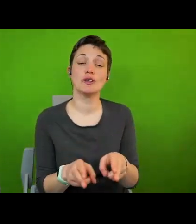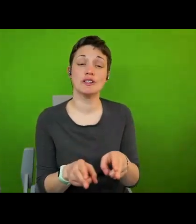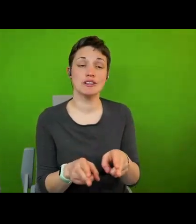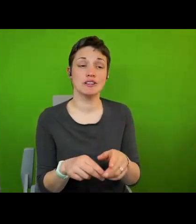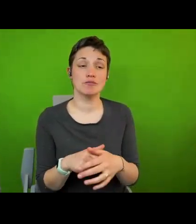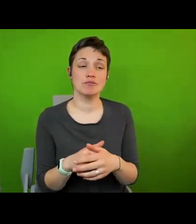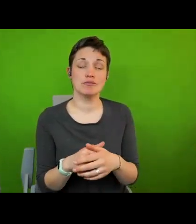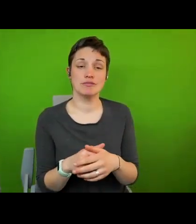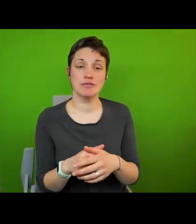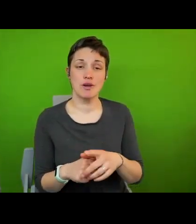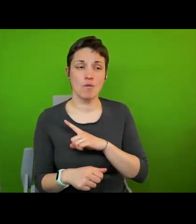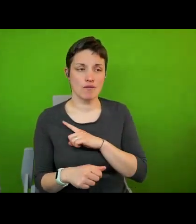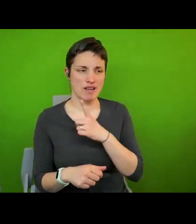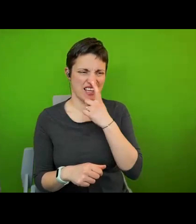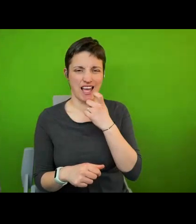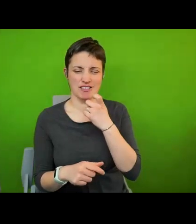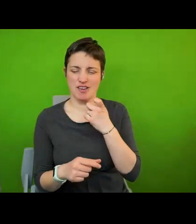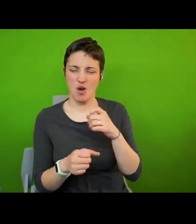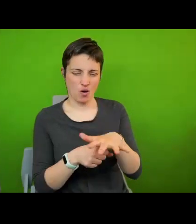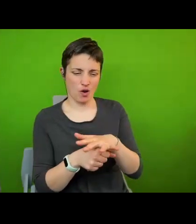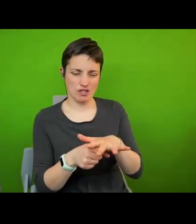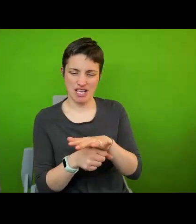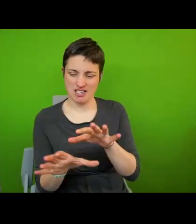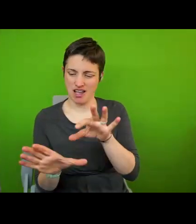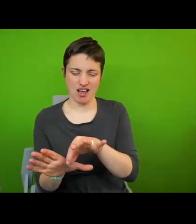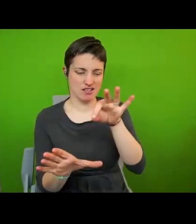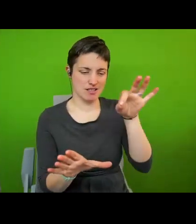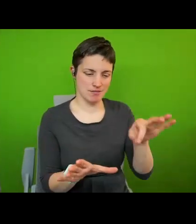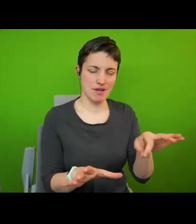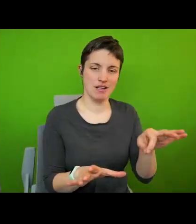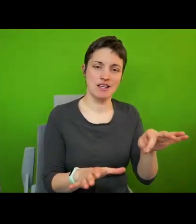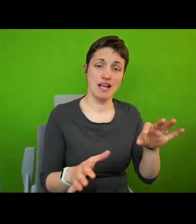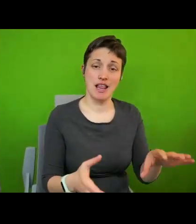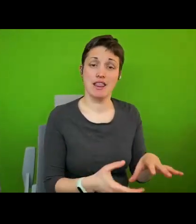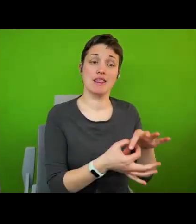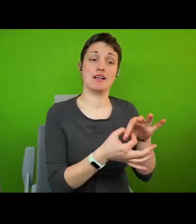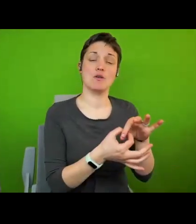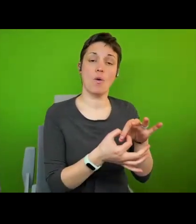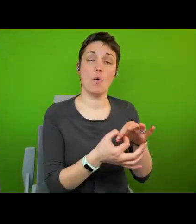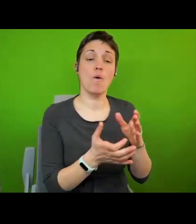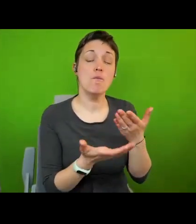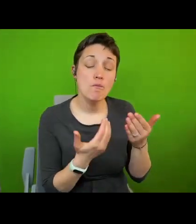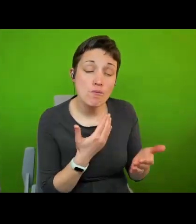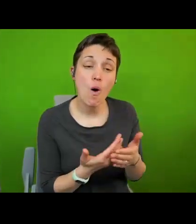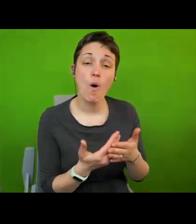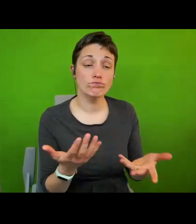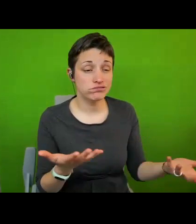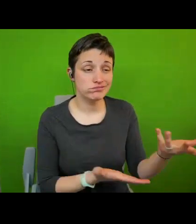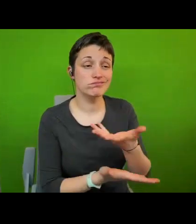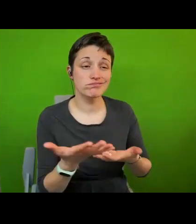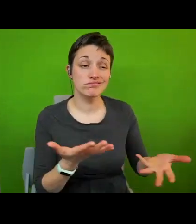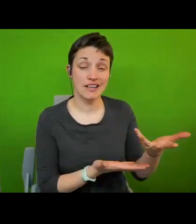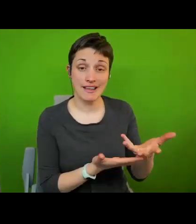of context and link that context with more participatory inclusive democratic processes none of this comes without